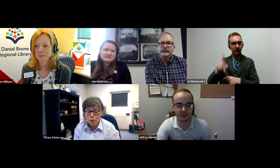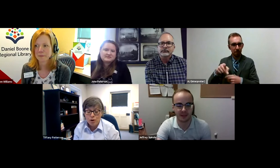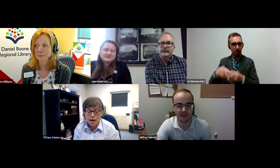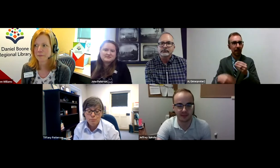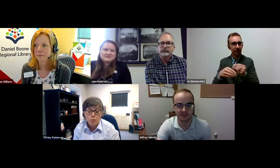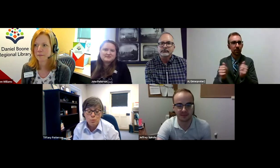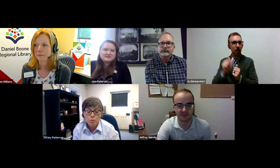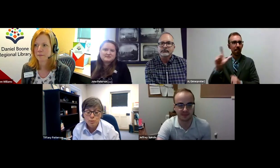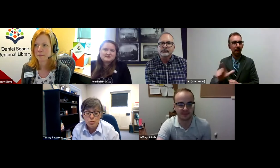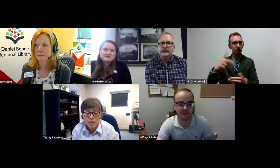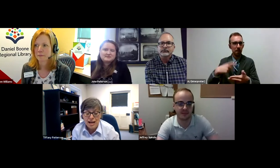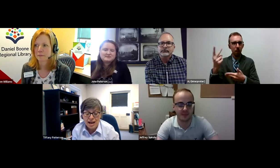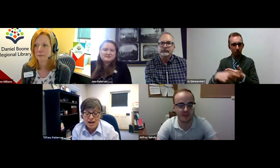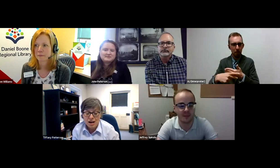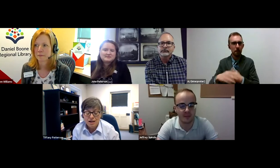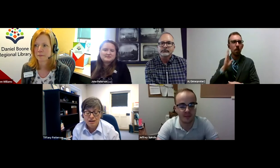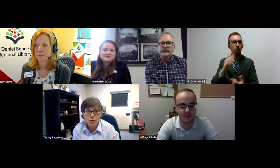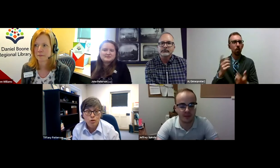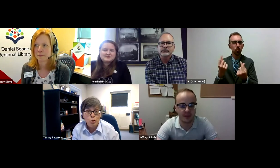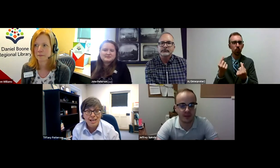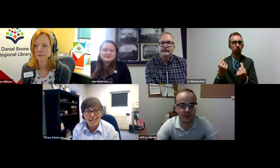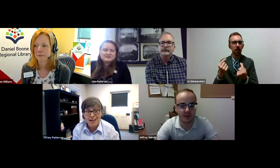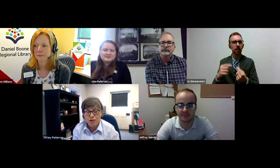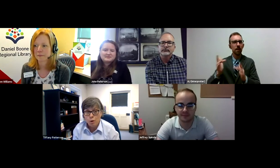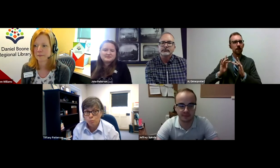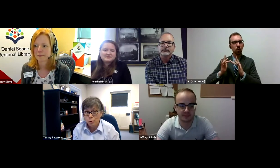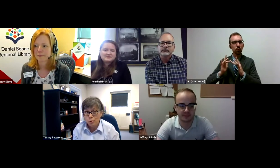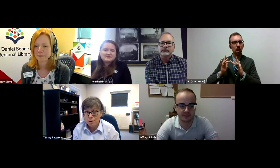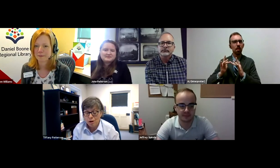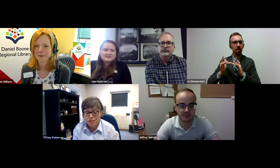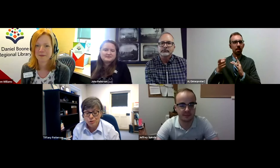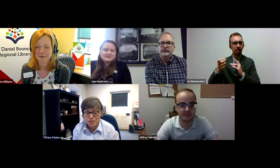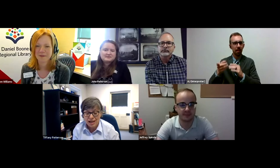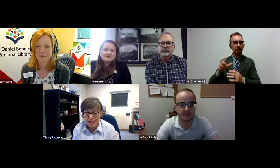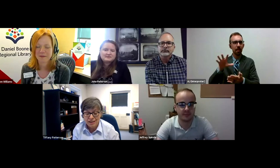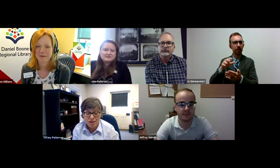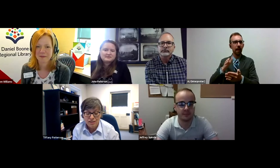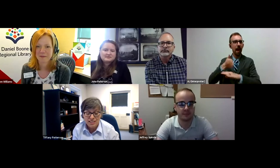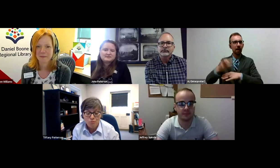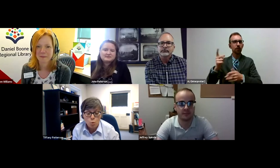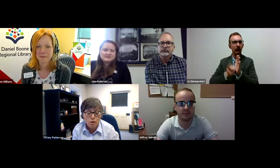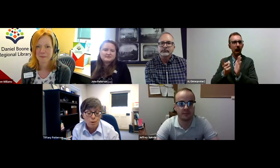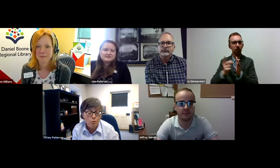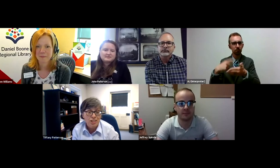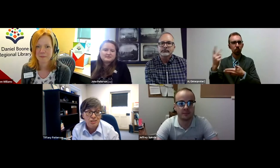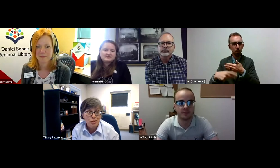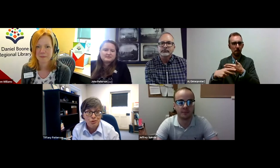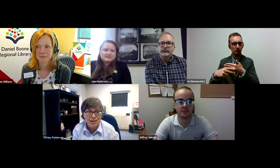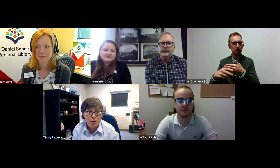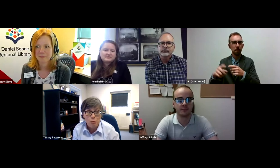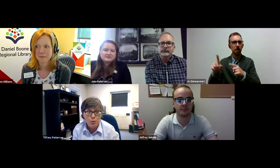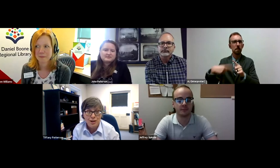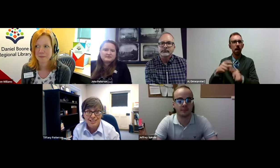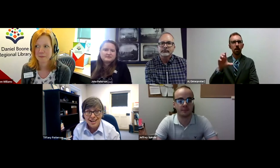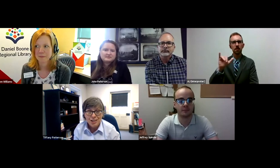library programs. We will be doing a virtual landing after hours program on June 2nd on the Civil War Commemoration in